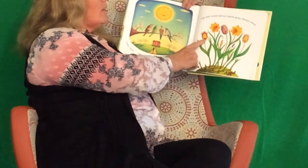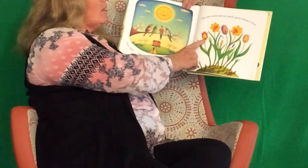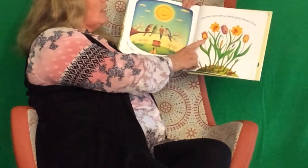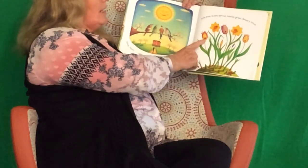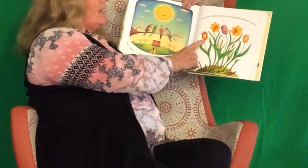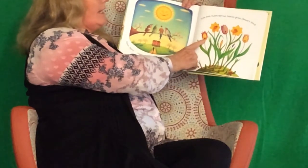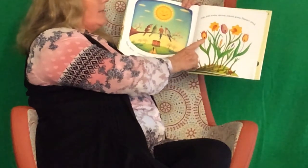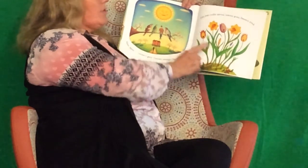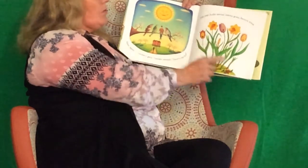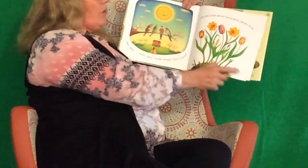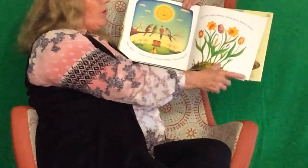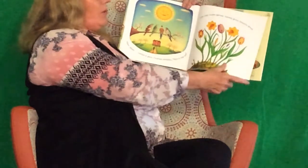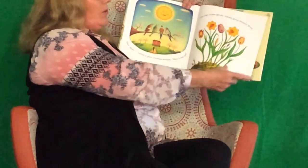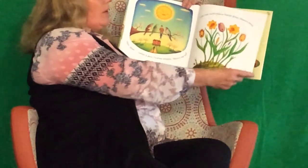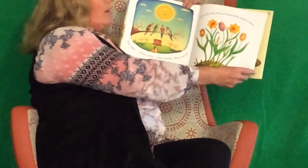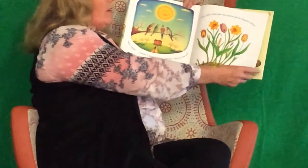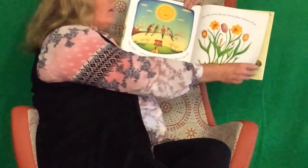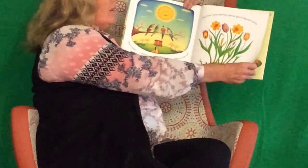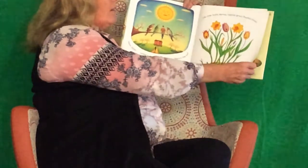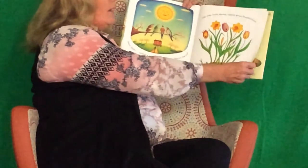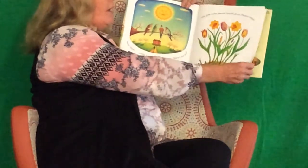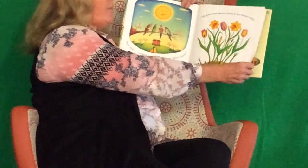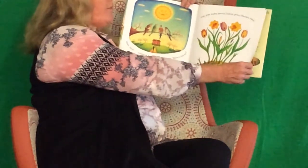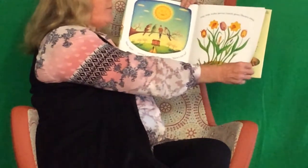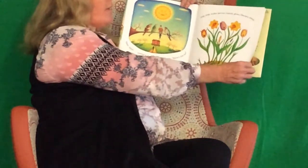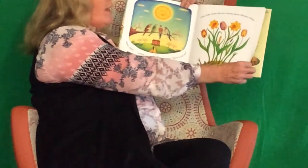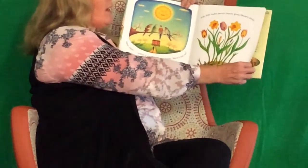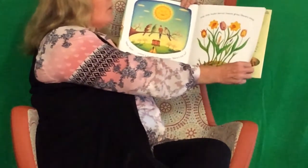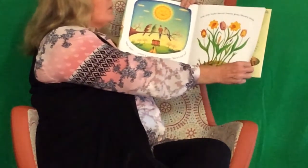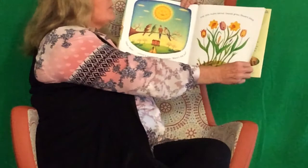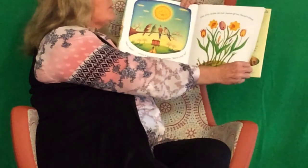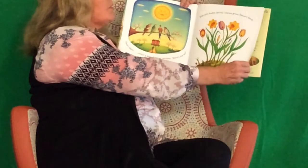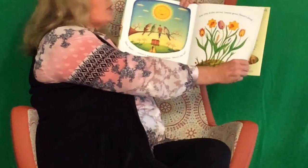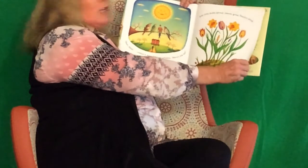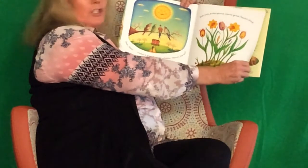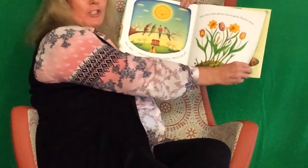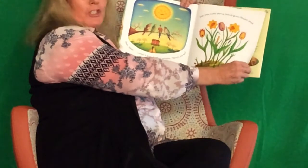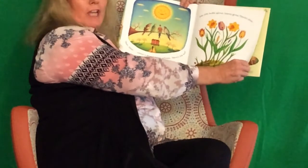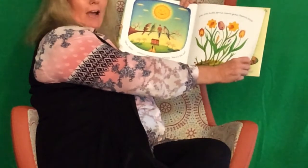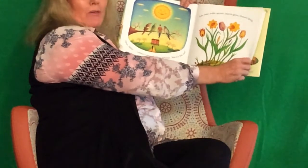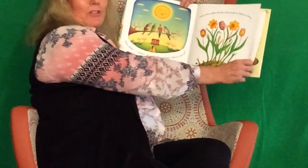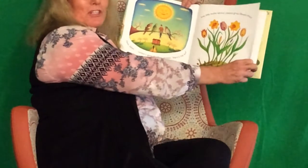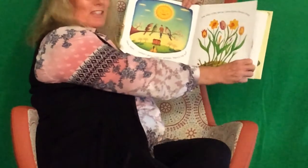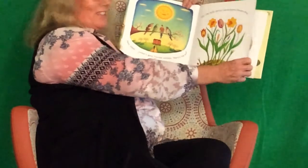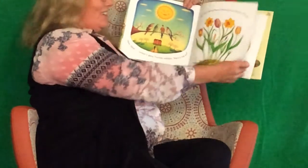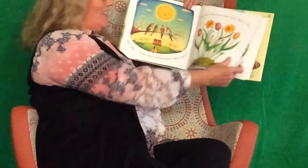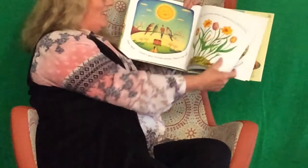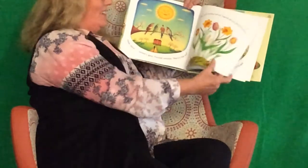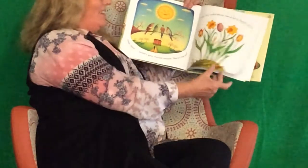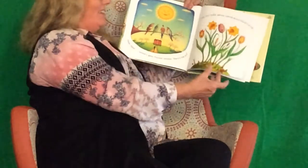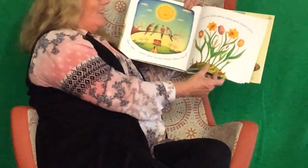Leaves grow and flowers shout.